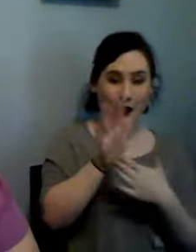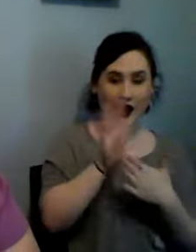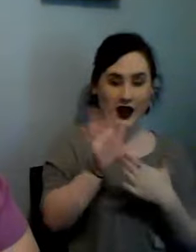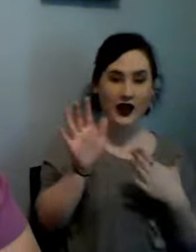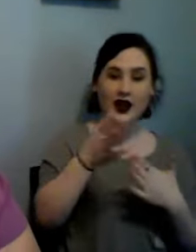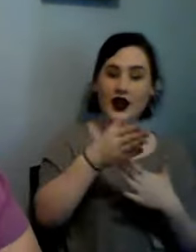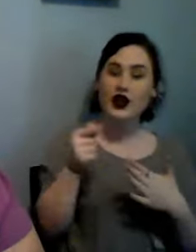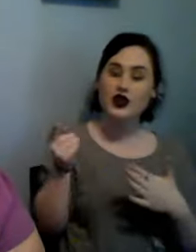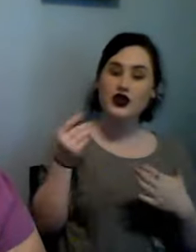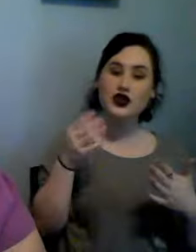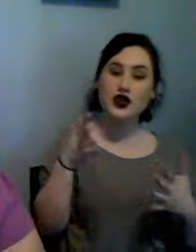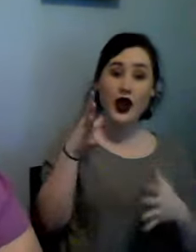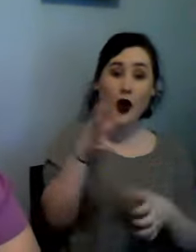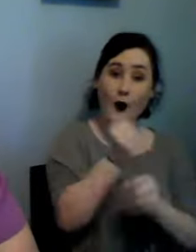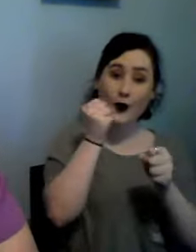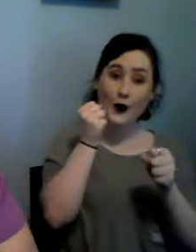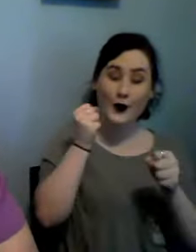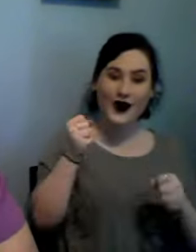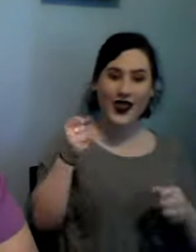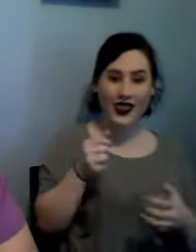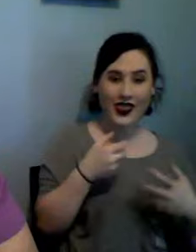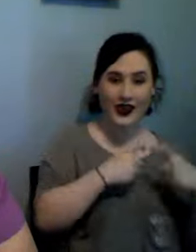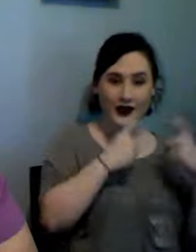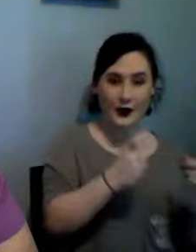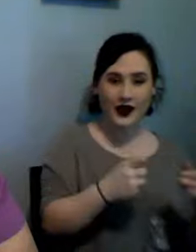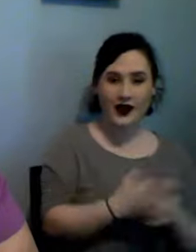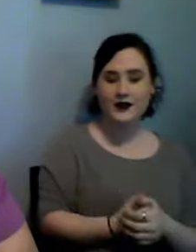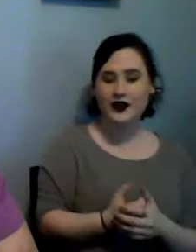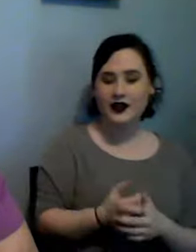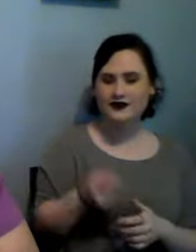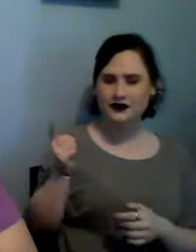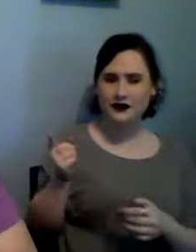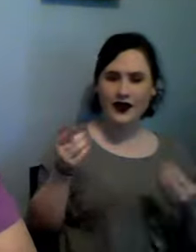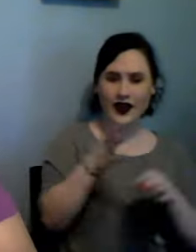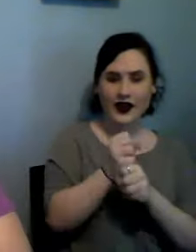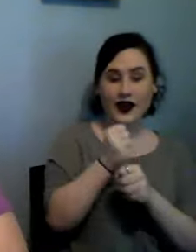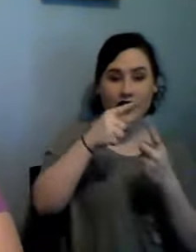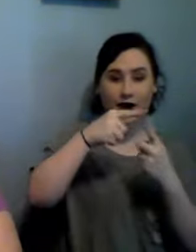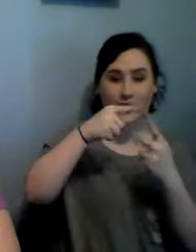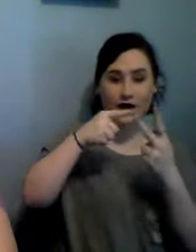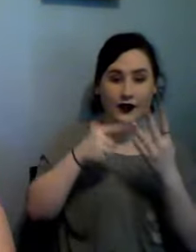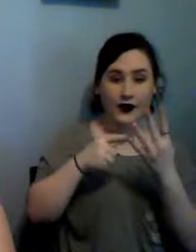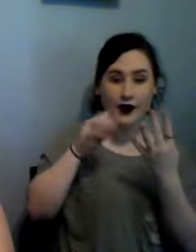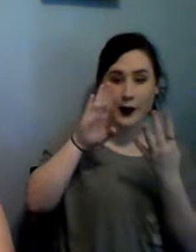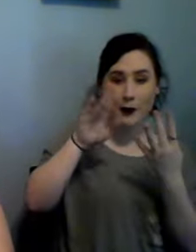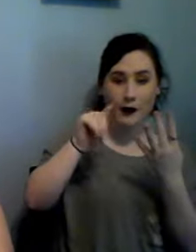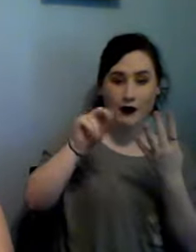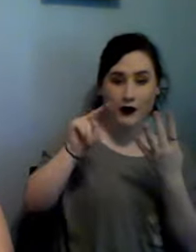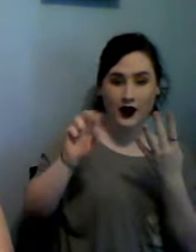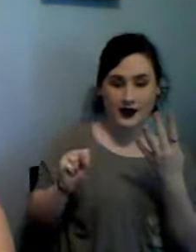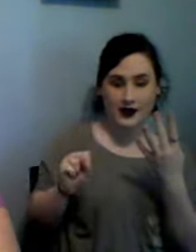has four buttons four heart buttons and it also had